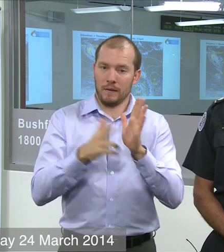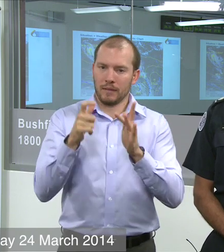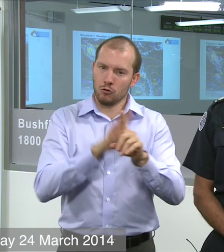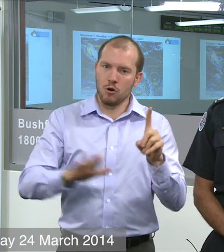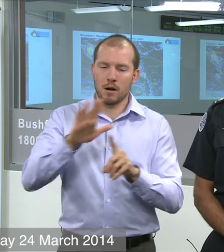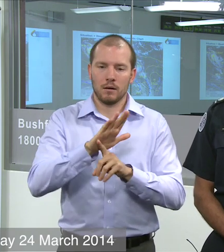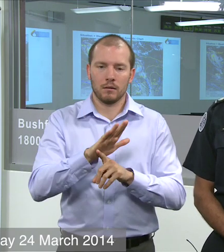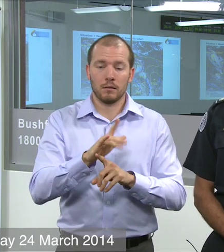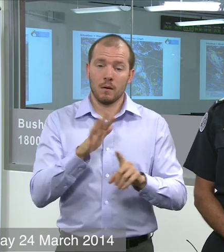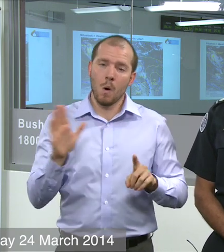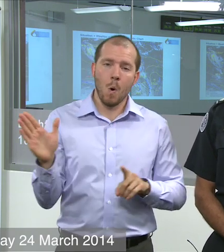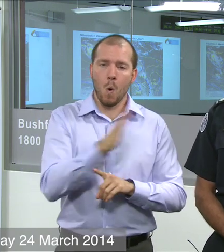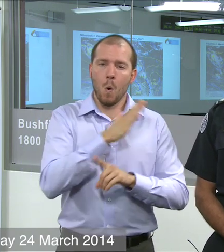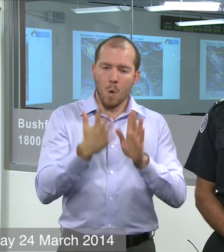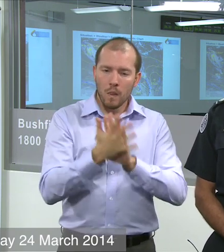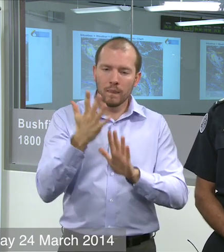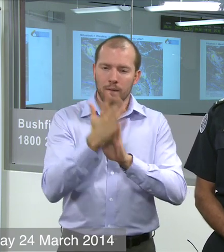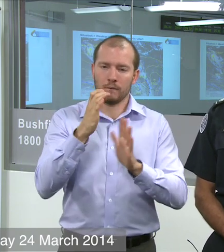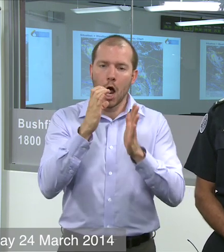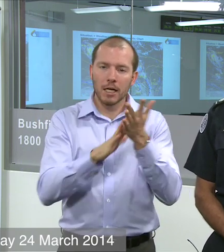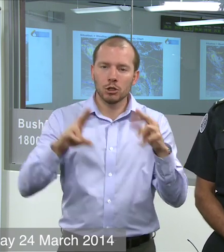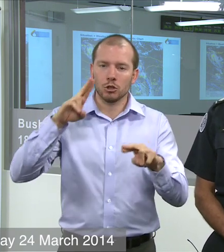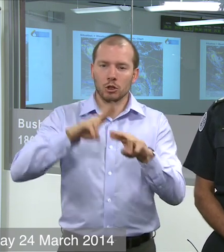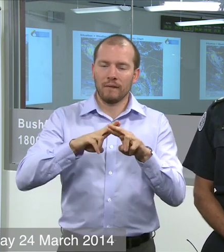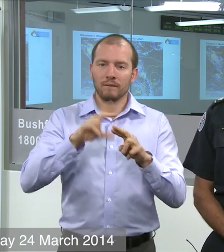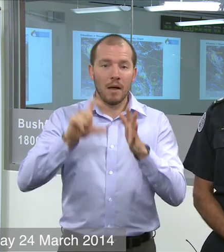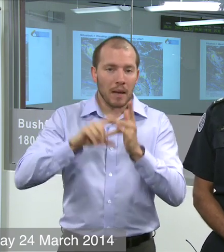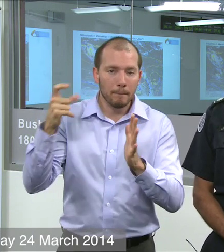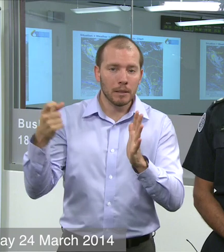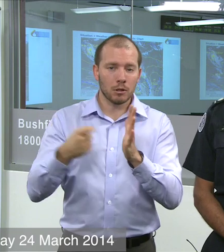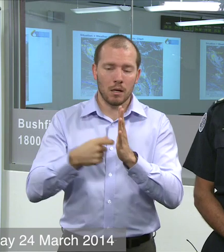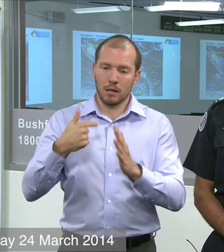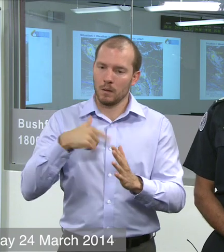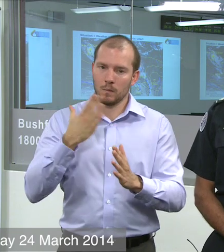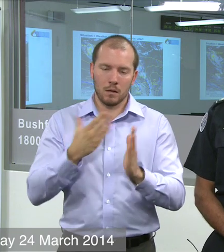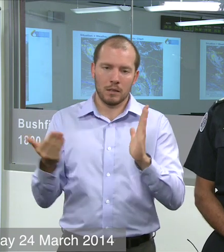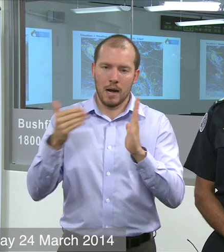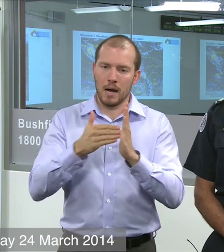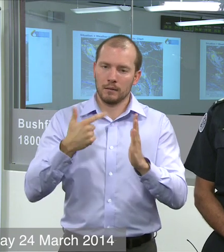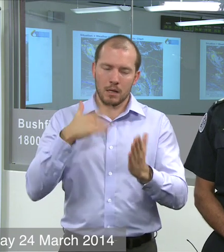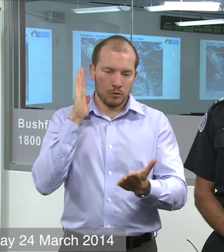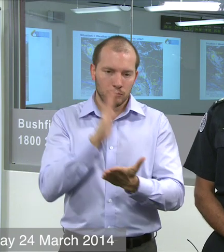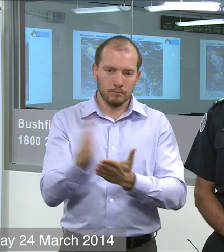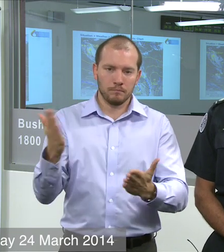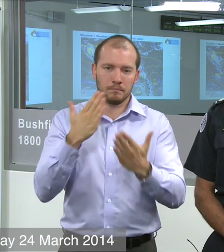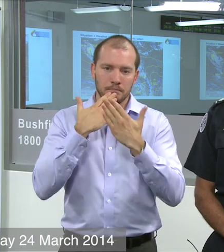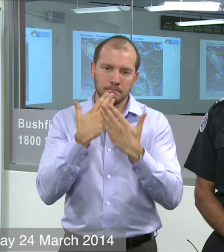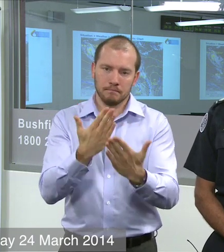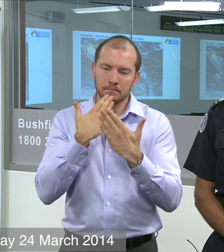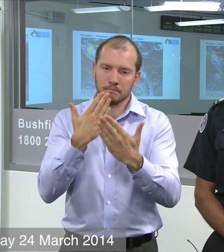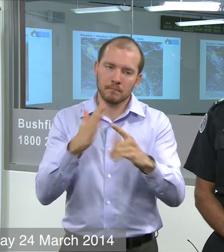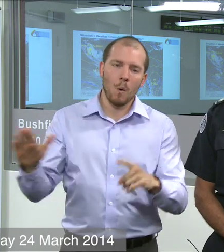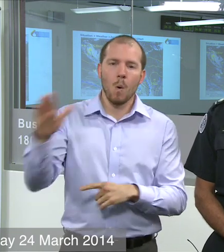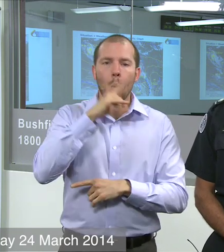of all of the Fire Chiefs and the Fire Services Commissioner, I just want to add my sincere thanks to everyone